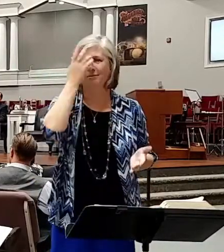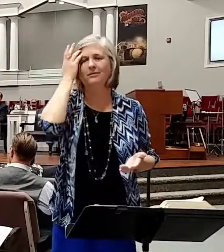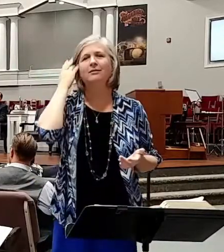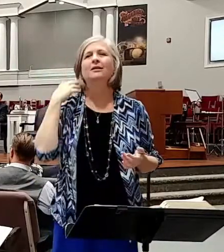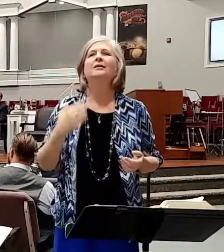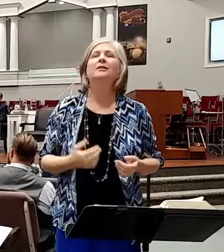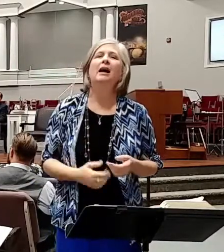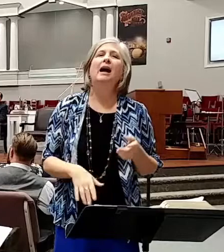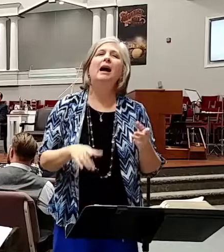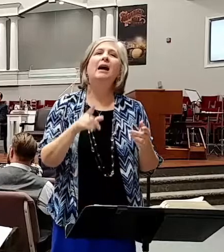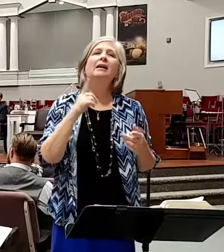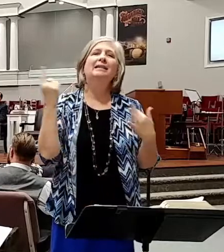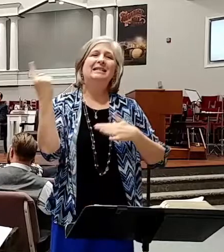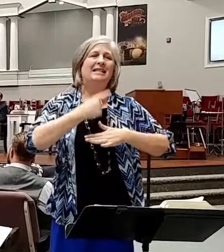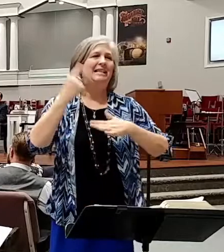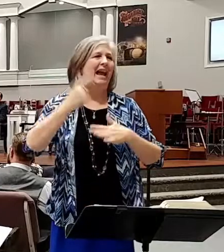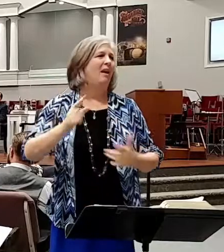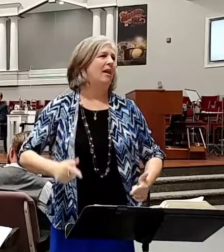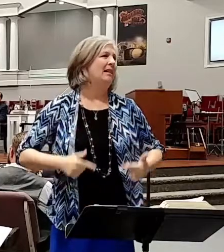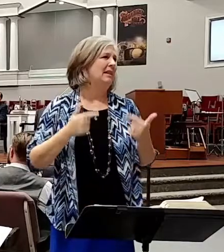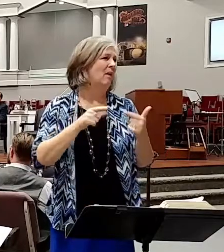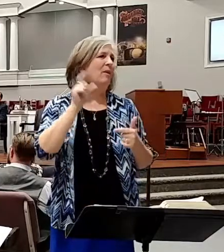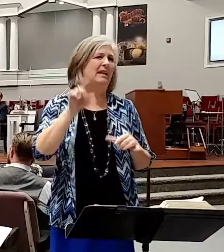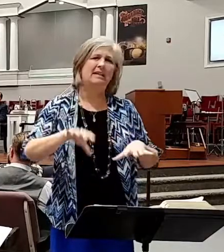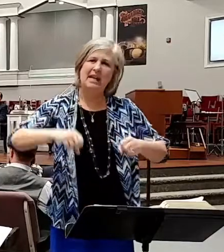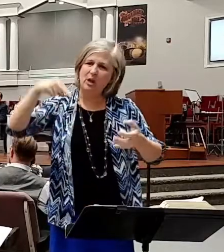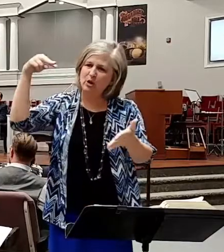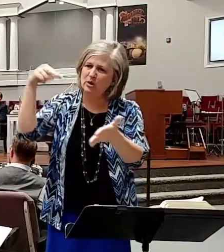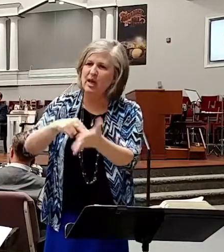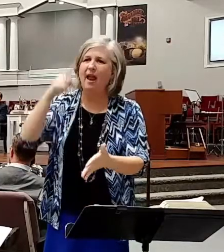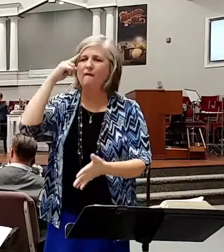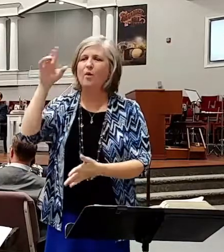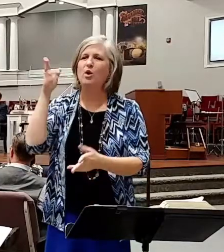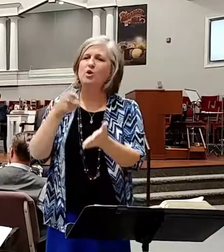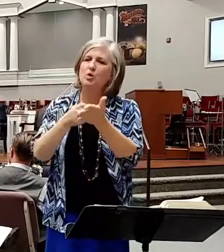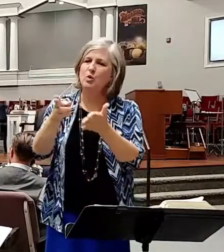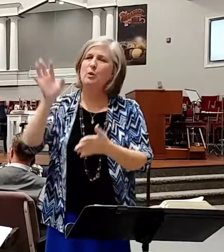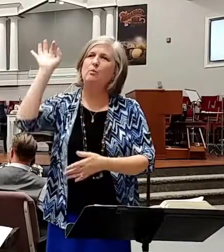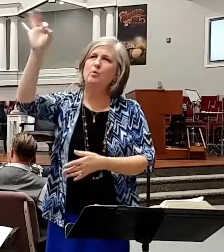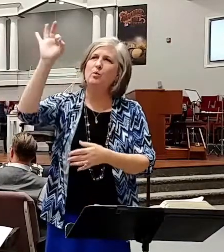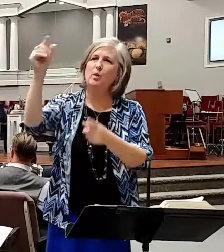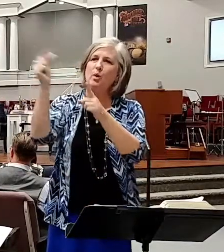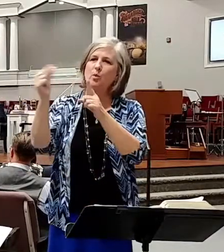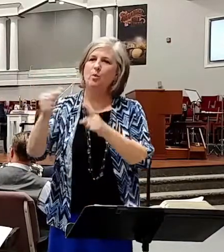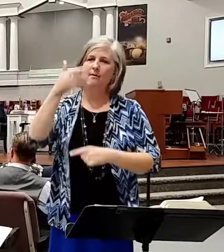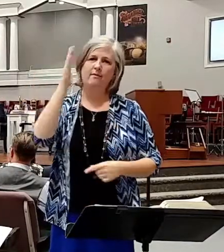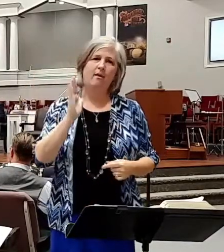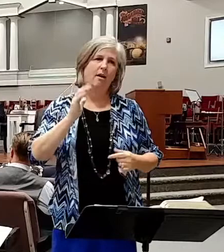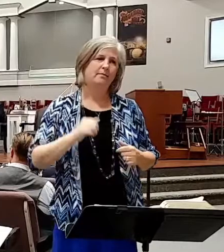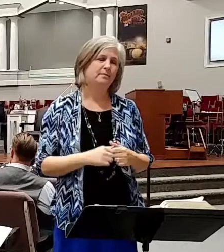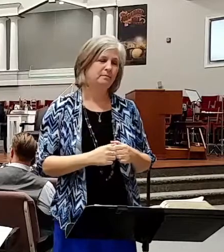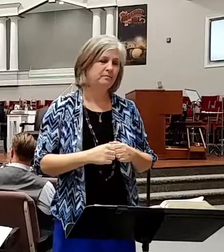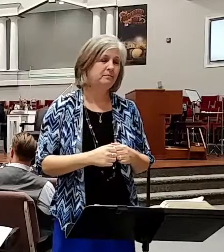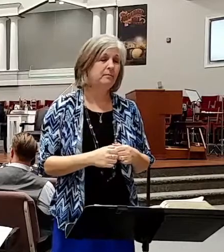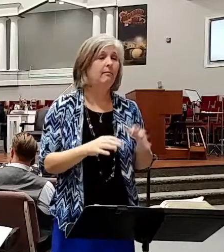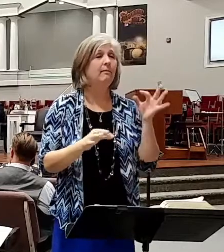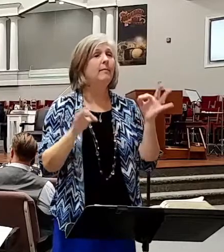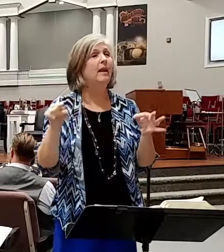It's a day in which we live that we need to stand for the truth and preach the Word of God. And if you're an older preacher,